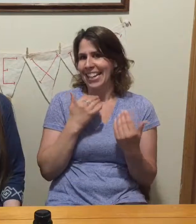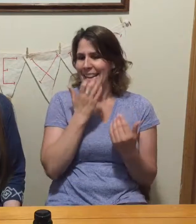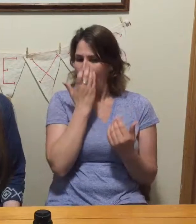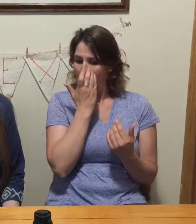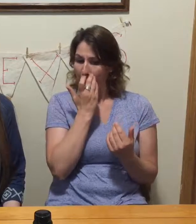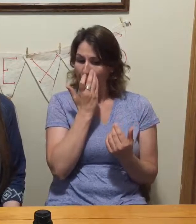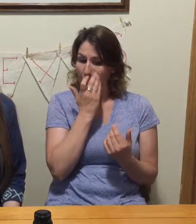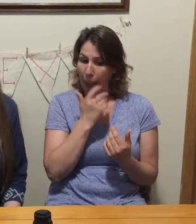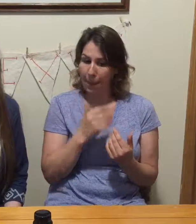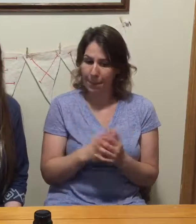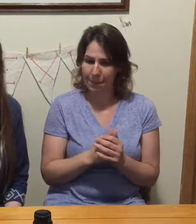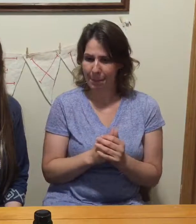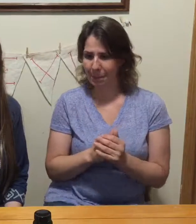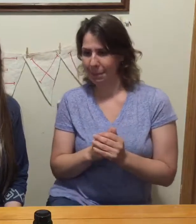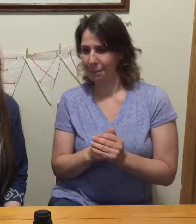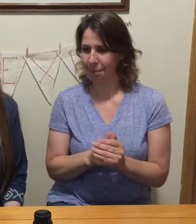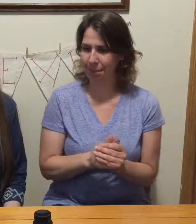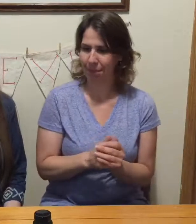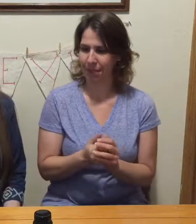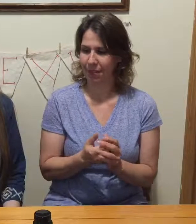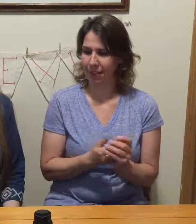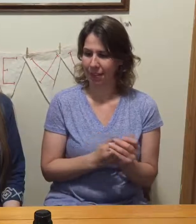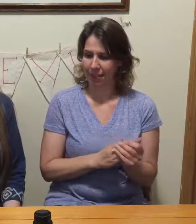sj440 borbvioic. BioCleanse.